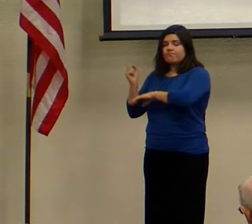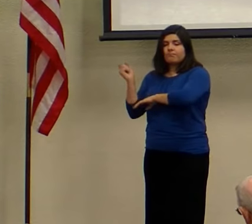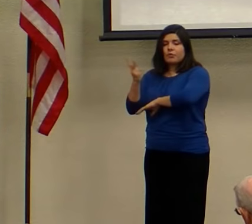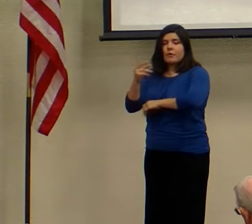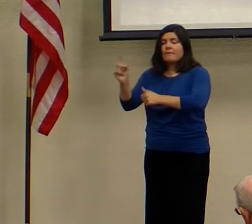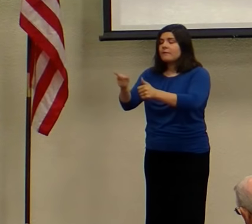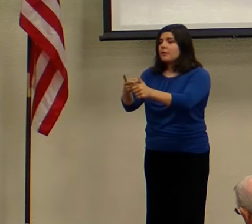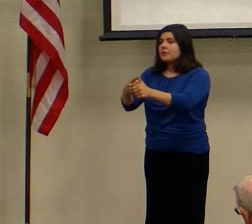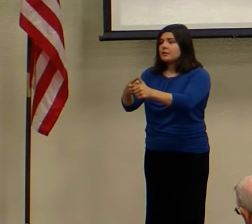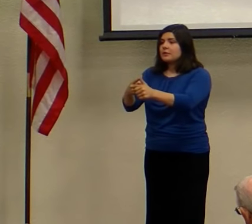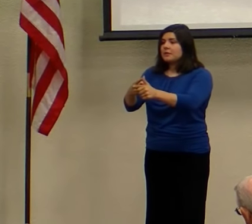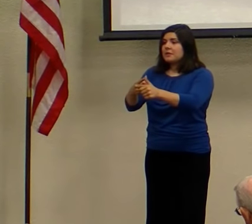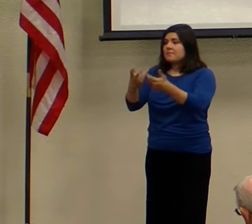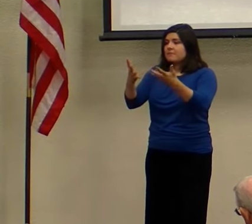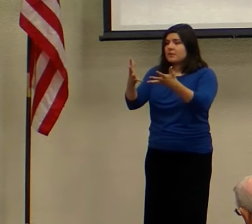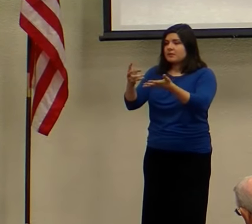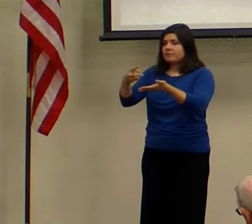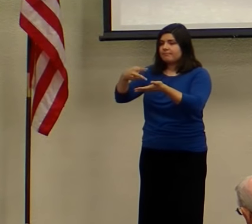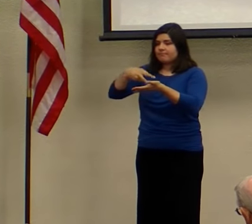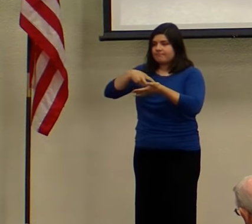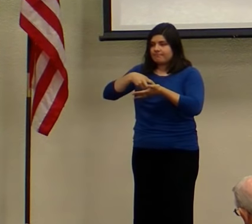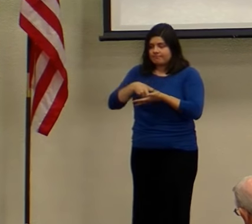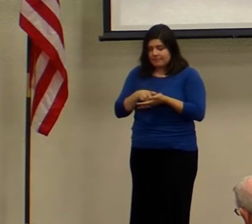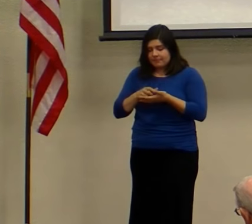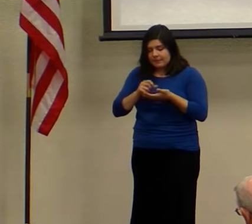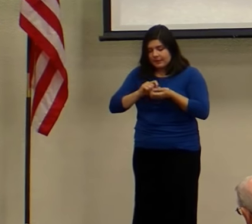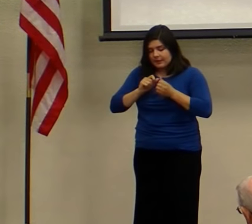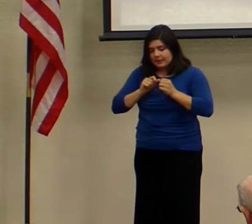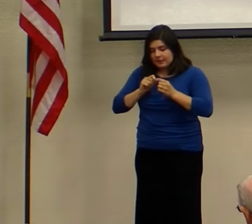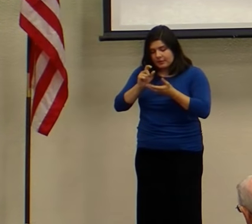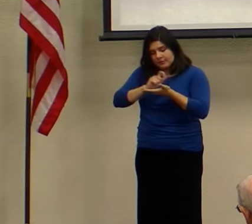Then he goes back down and continues writing.